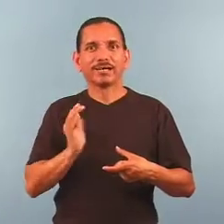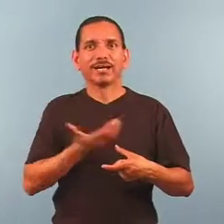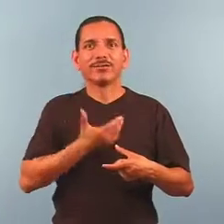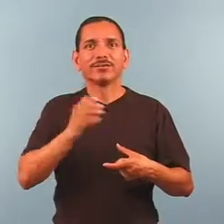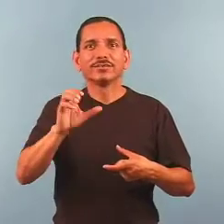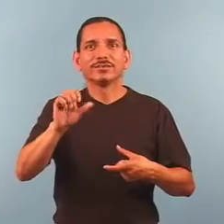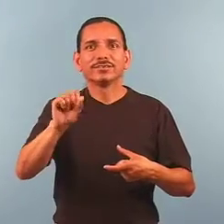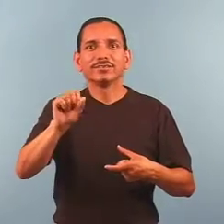Distance